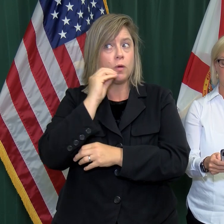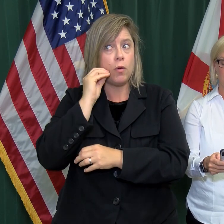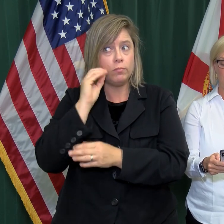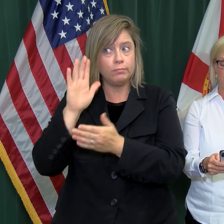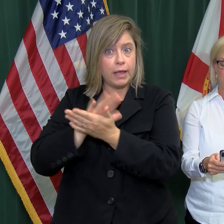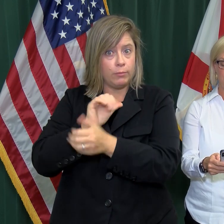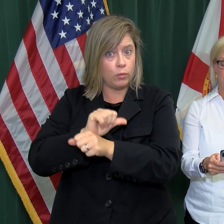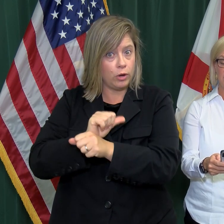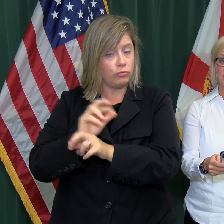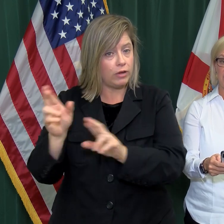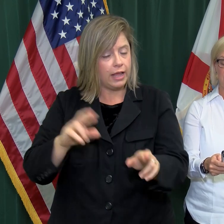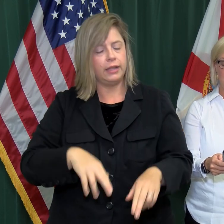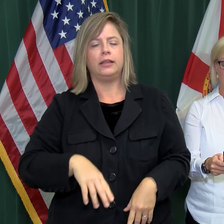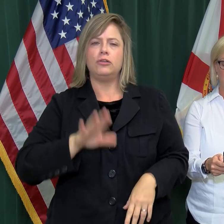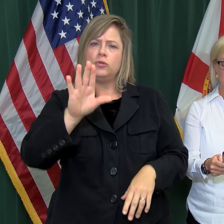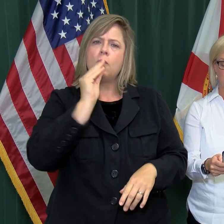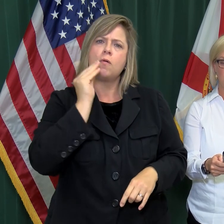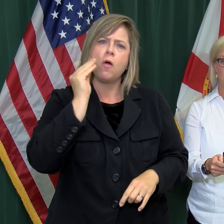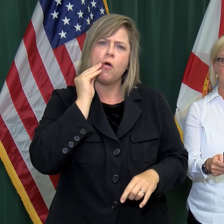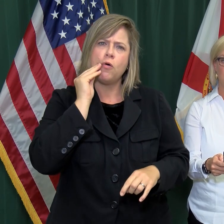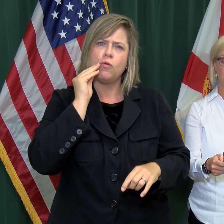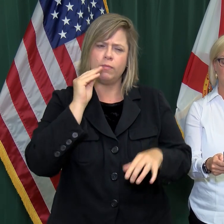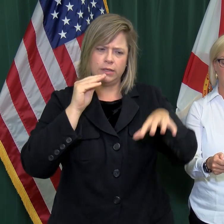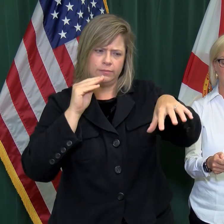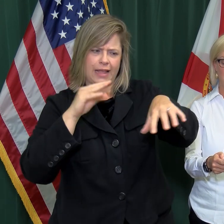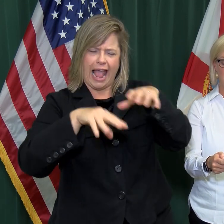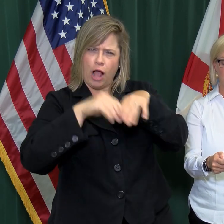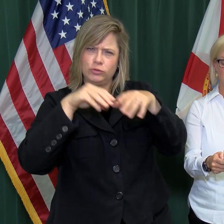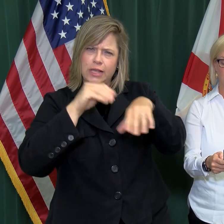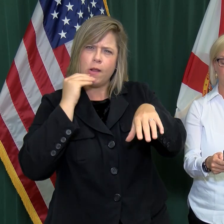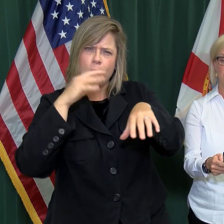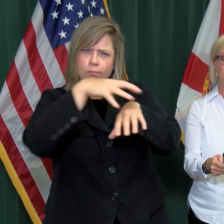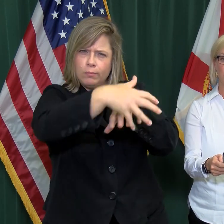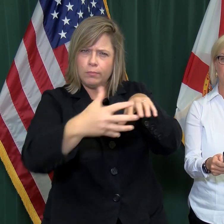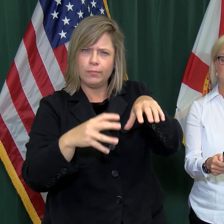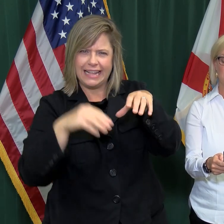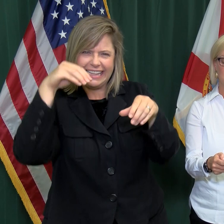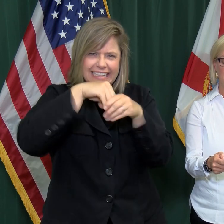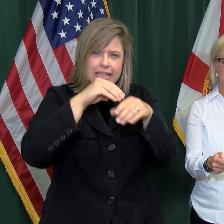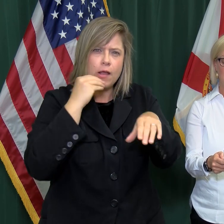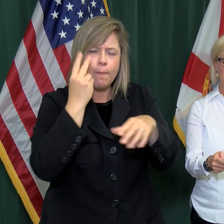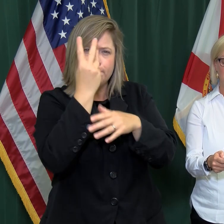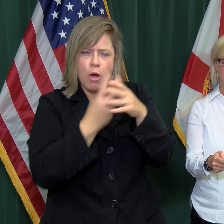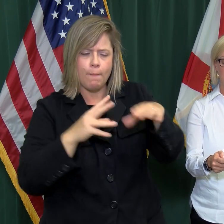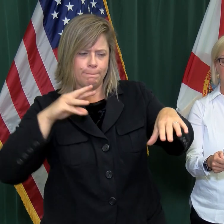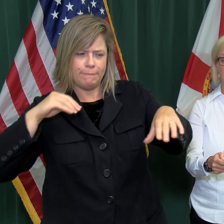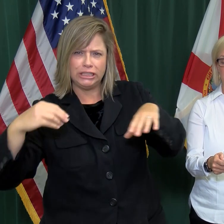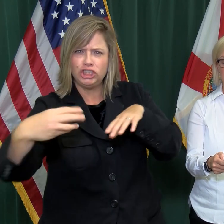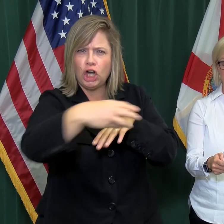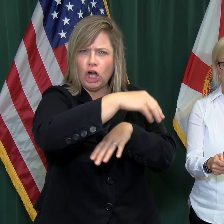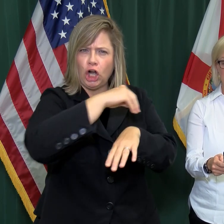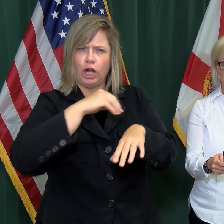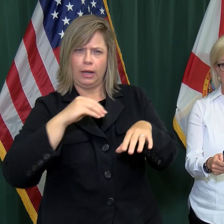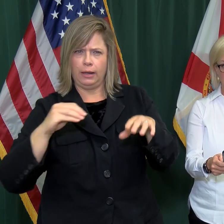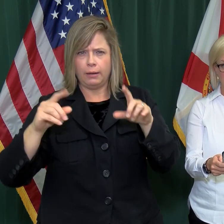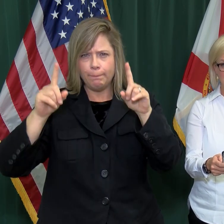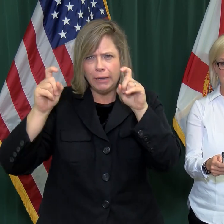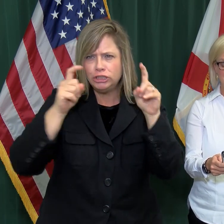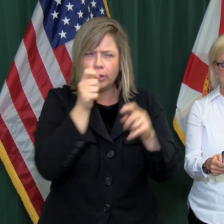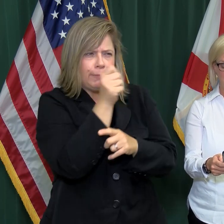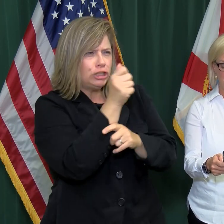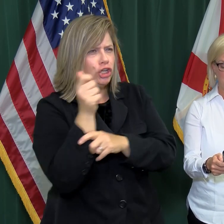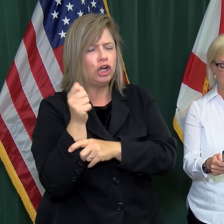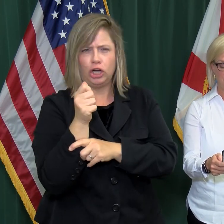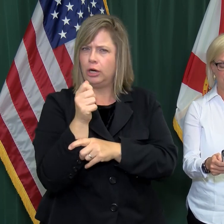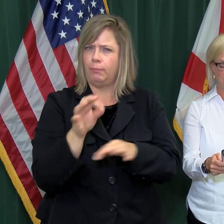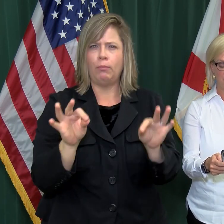of your home inside and out to use for verification for insurance if and in the event